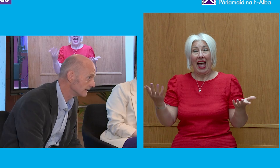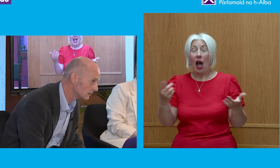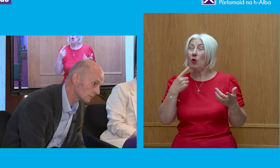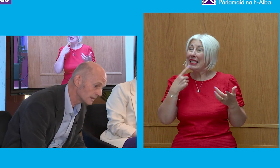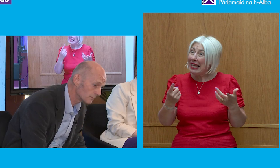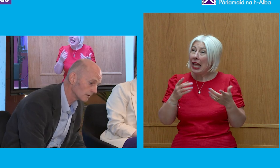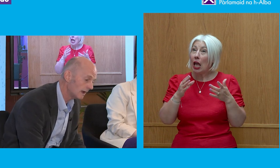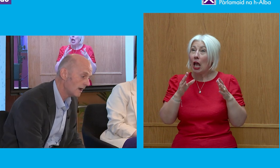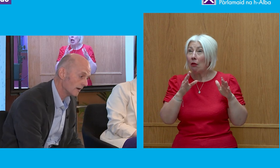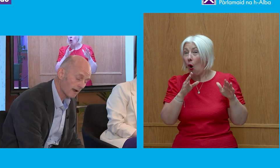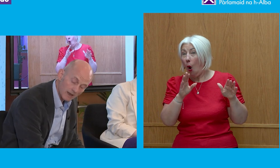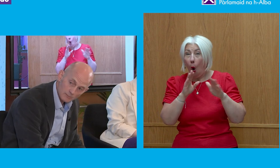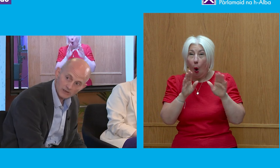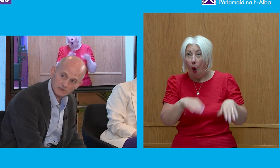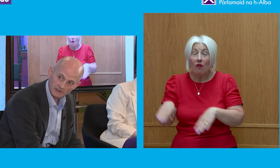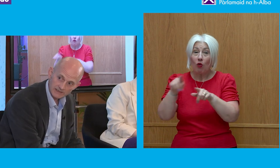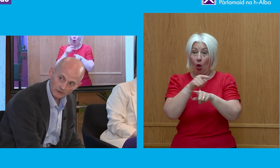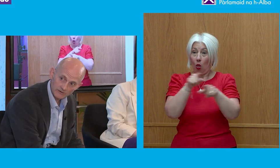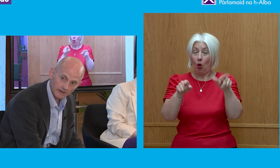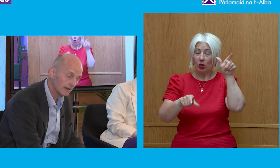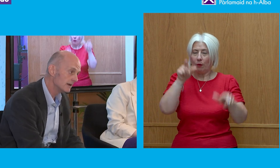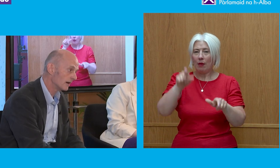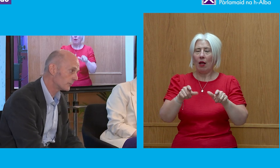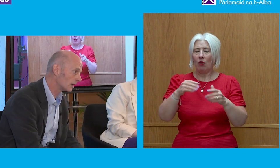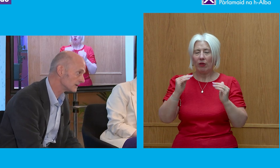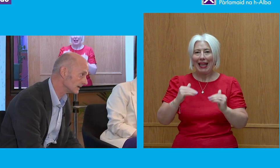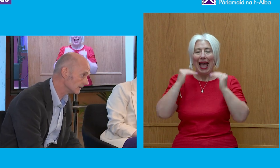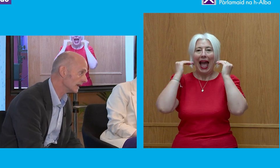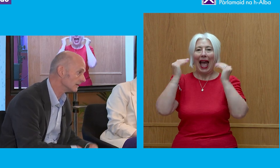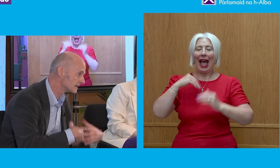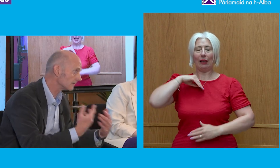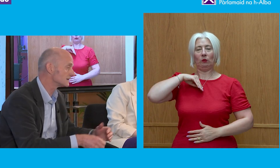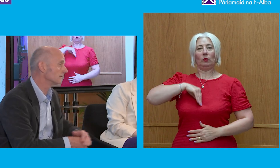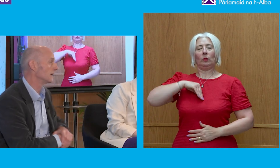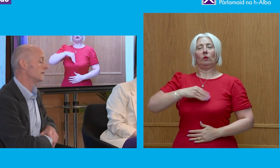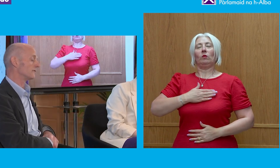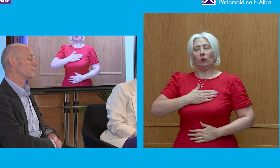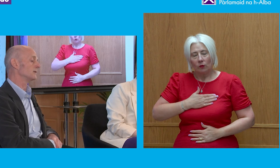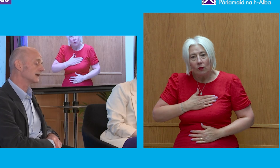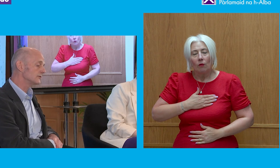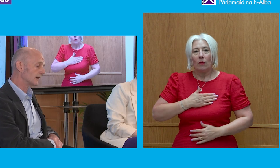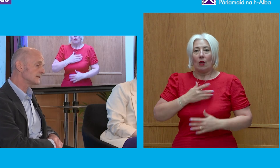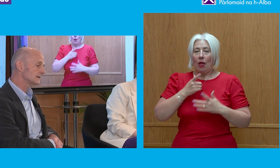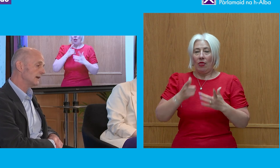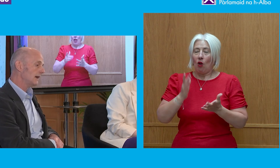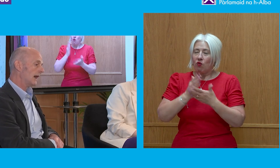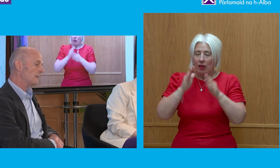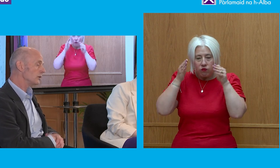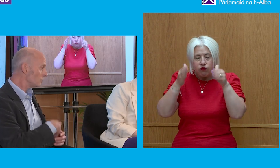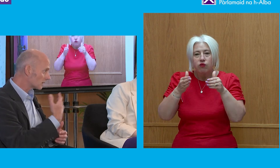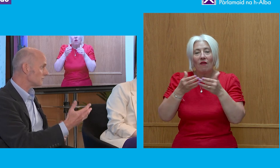universally, these were people of high personal integrity, of probity in the service of the public interest,